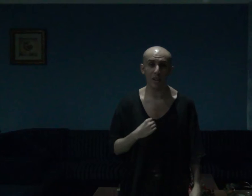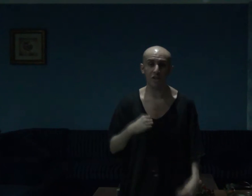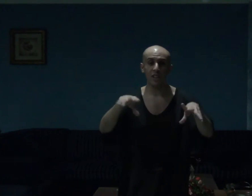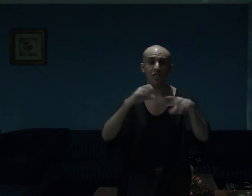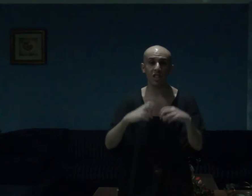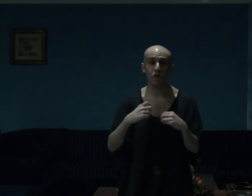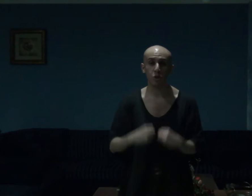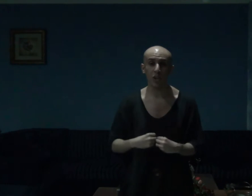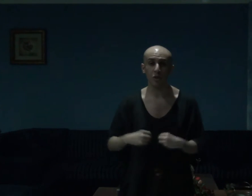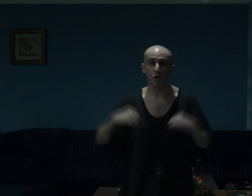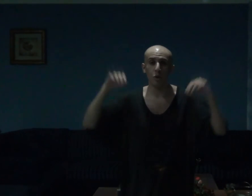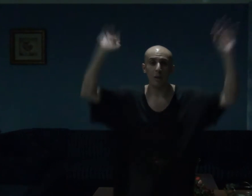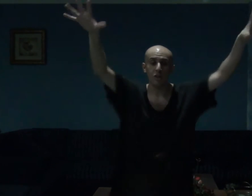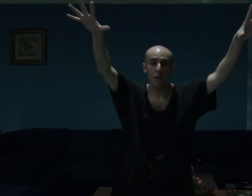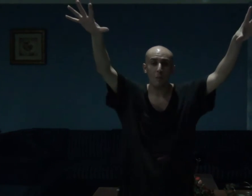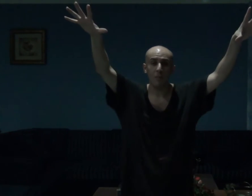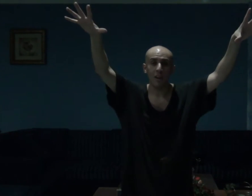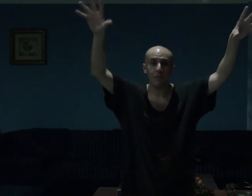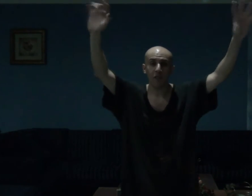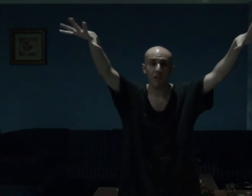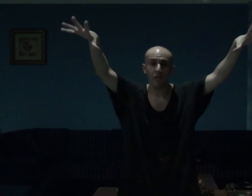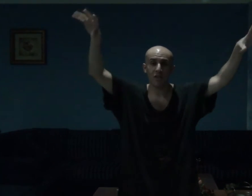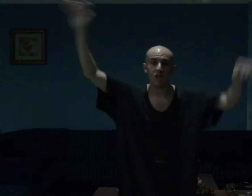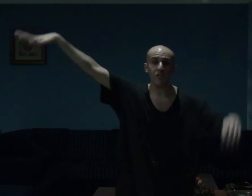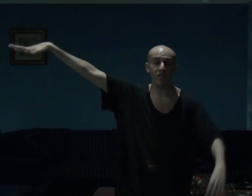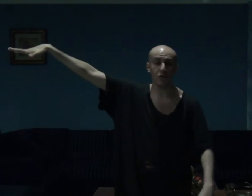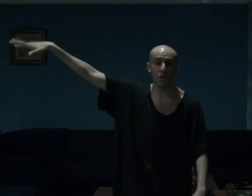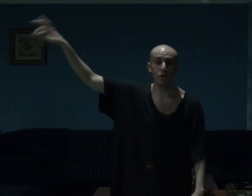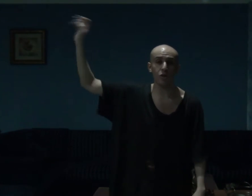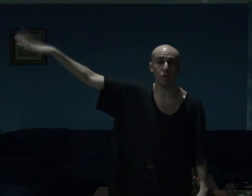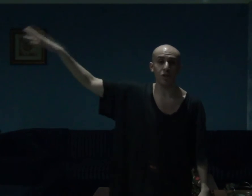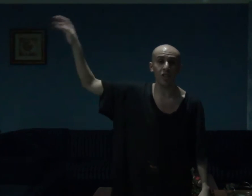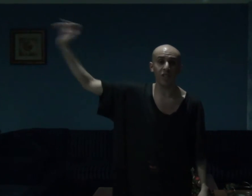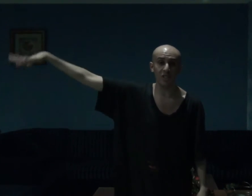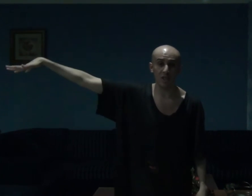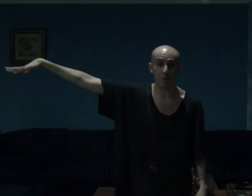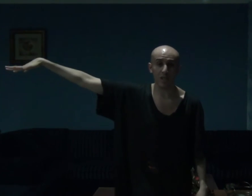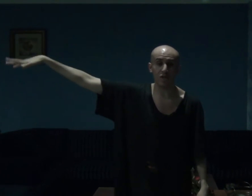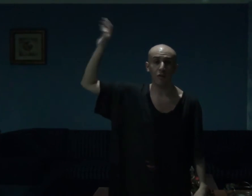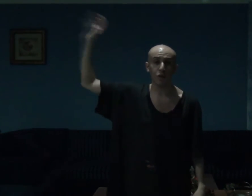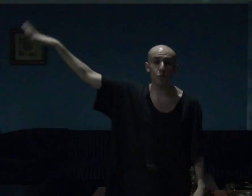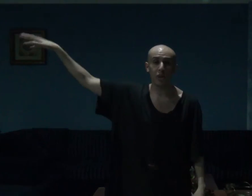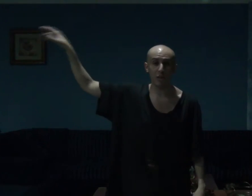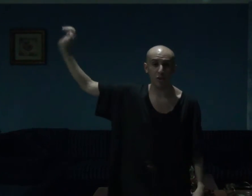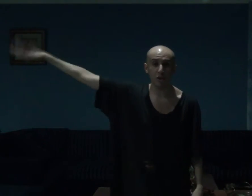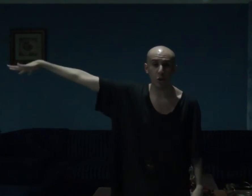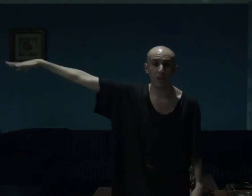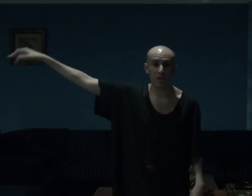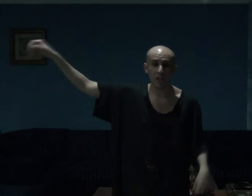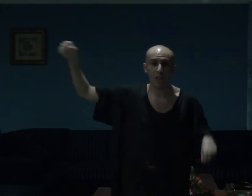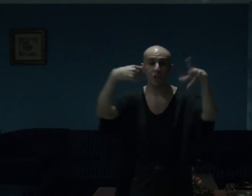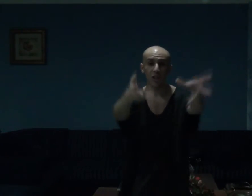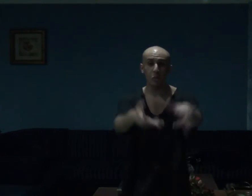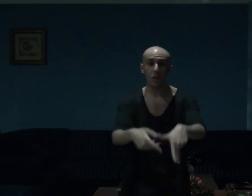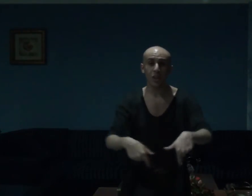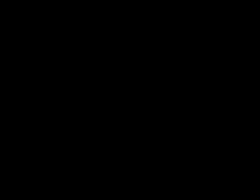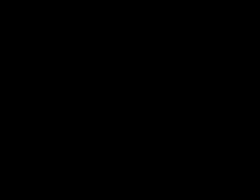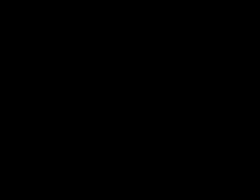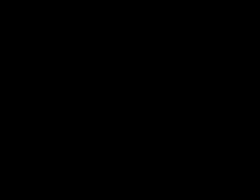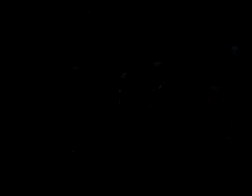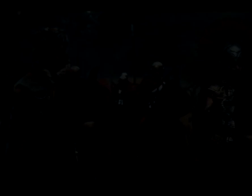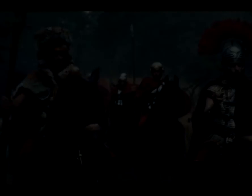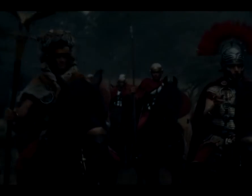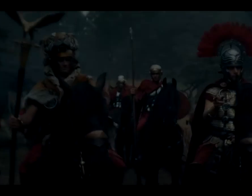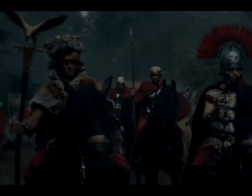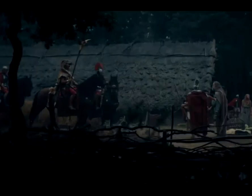eyes but let's get straight to my top five favorite tv shows or tv series of 2020 shall we